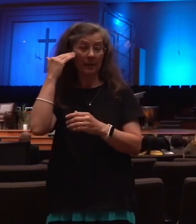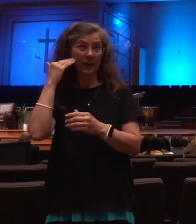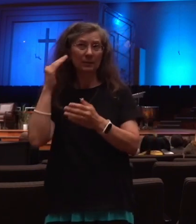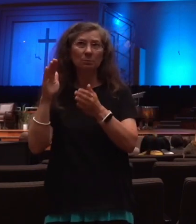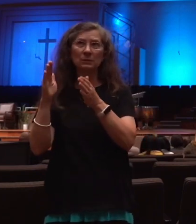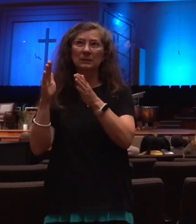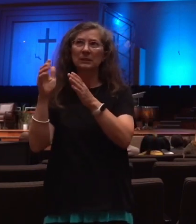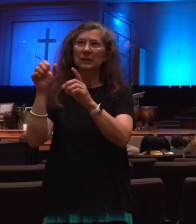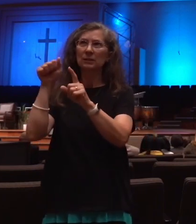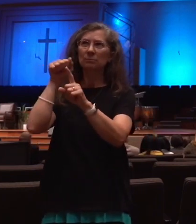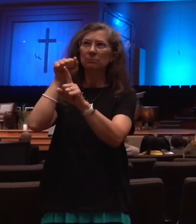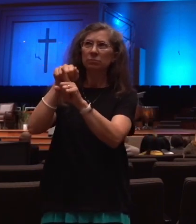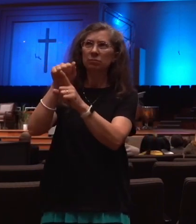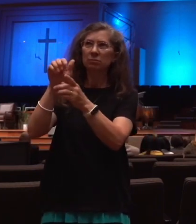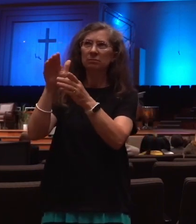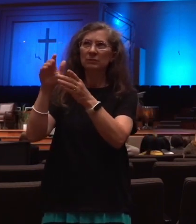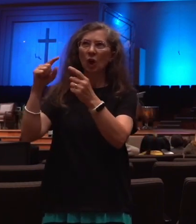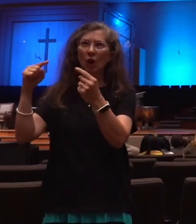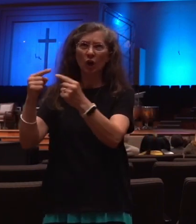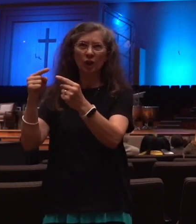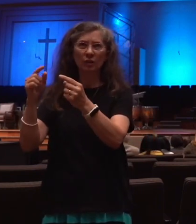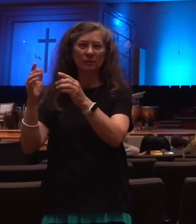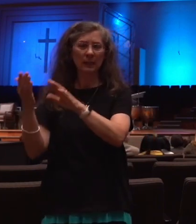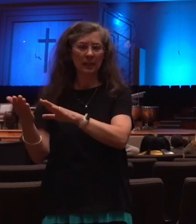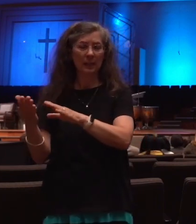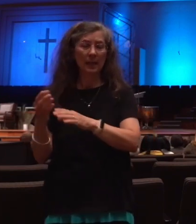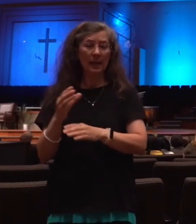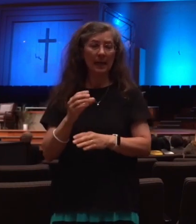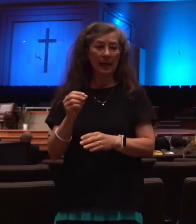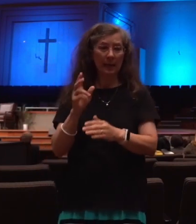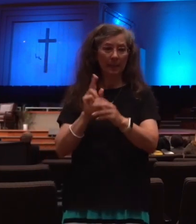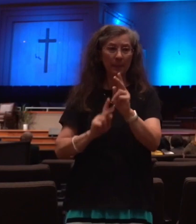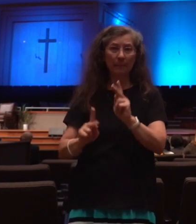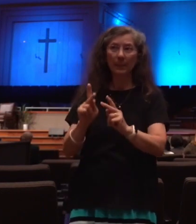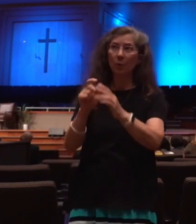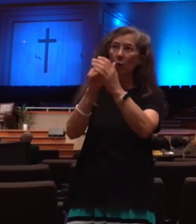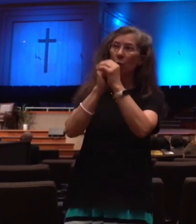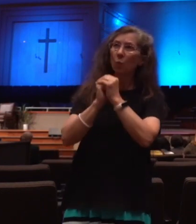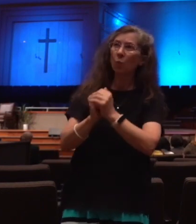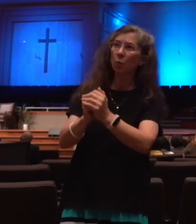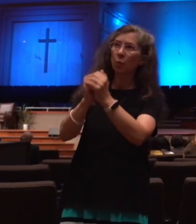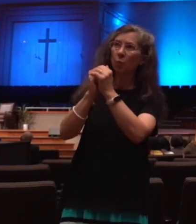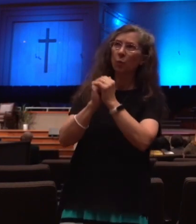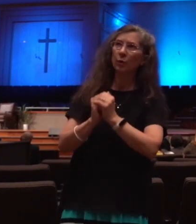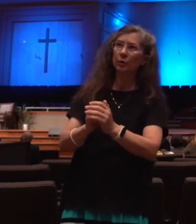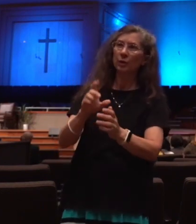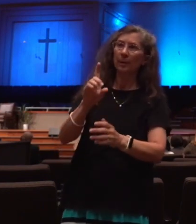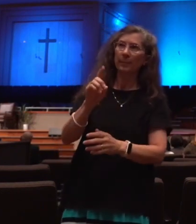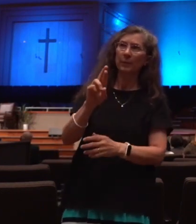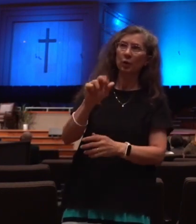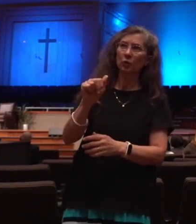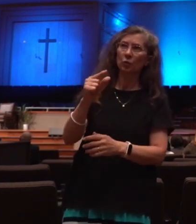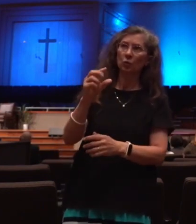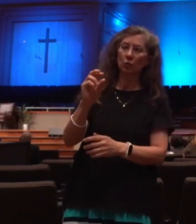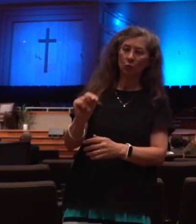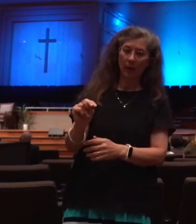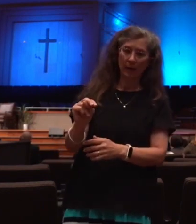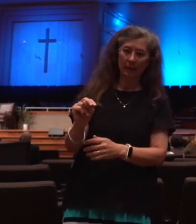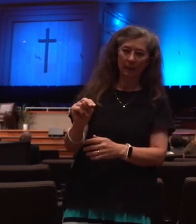after the beast. And they worshiped the dragon, which gave power unto the beast. Now,